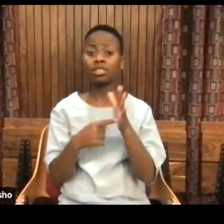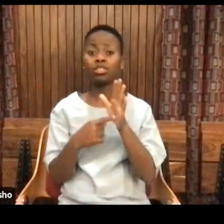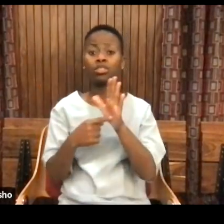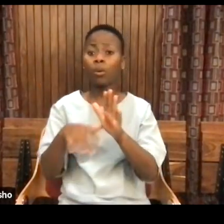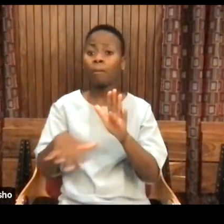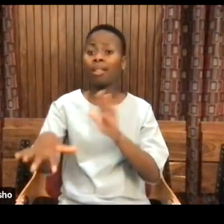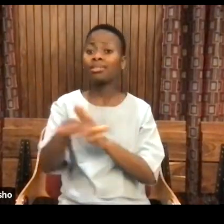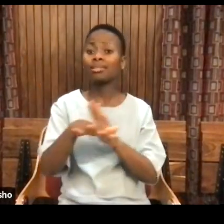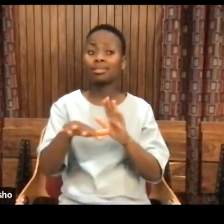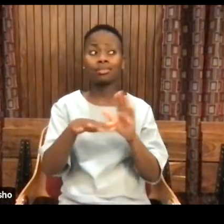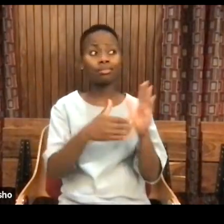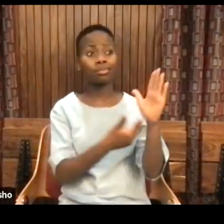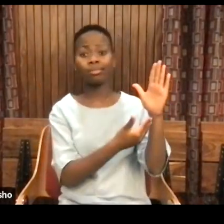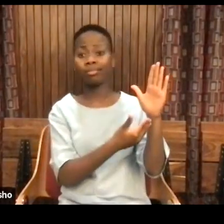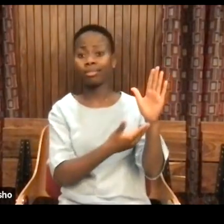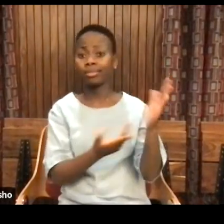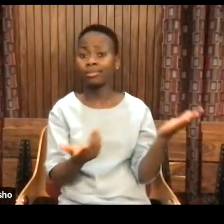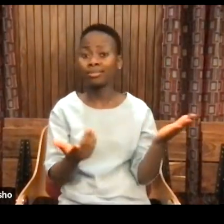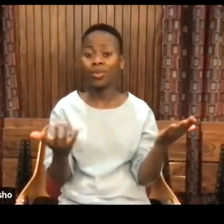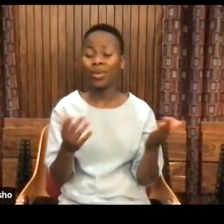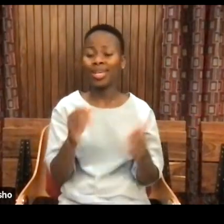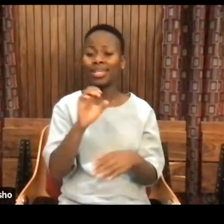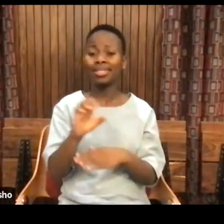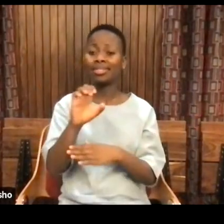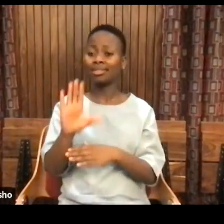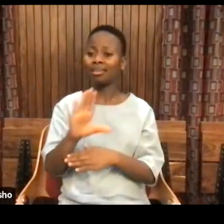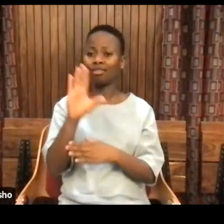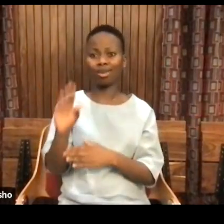Kemet, which is in East Africa.